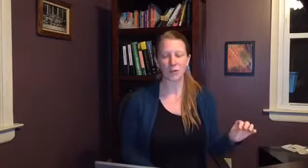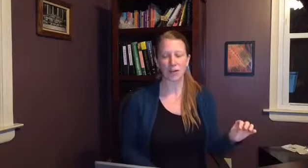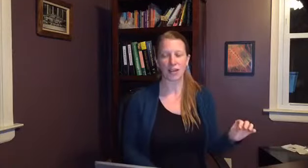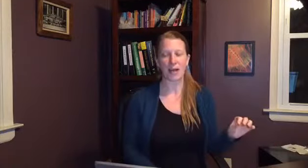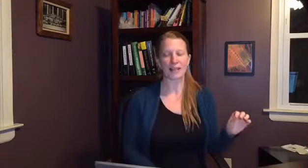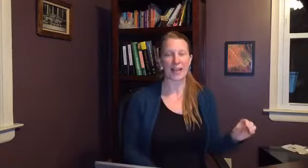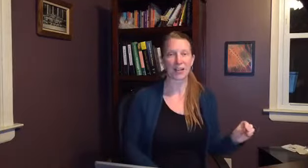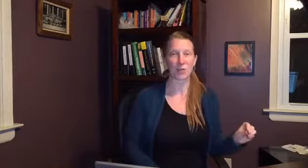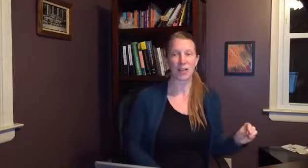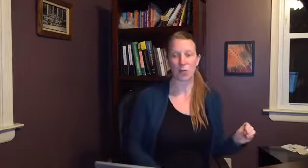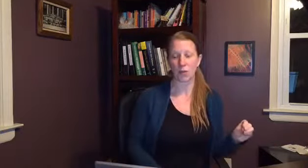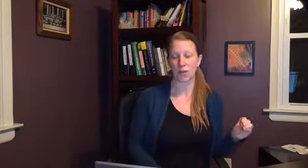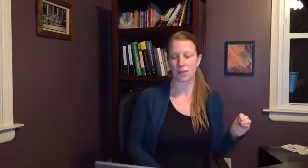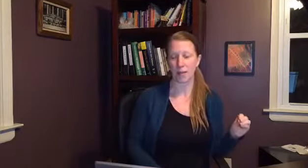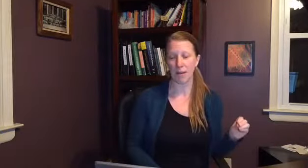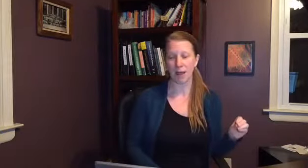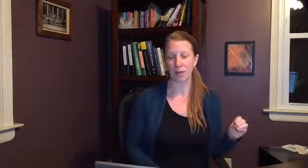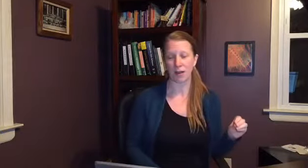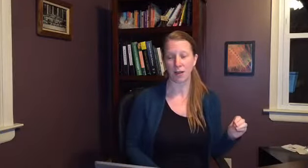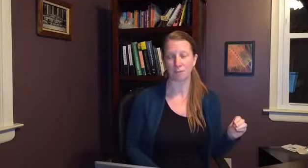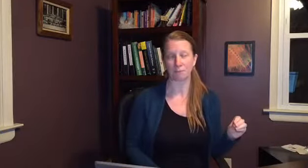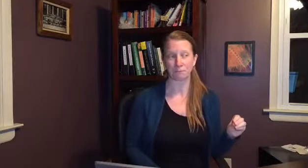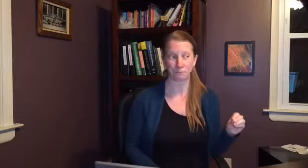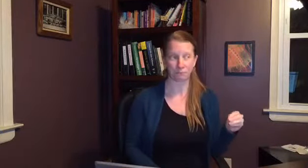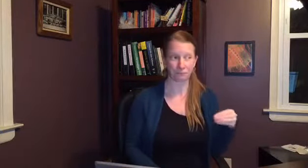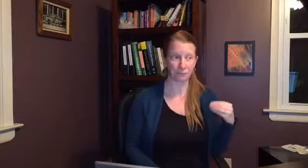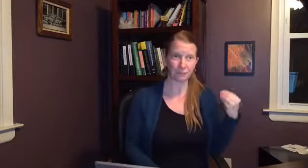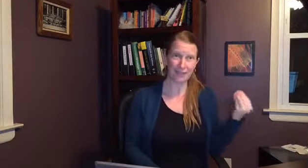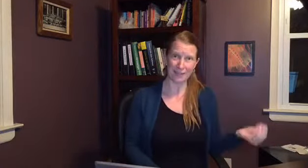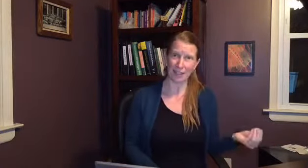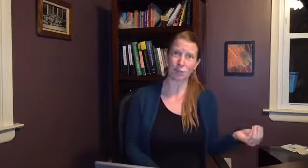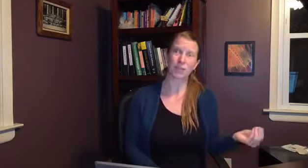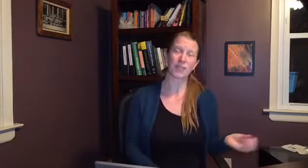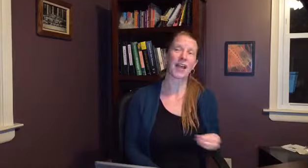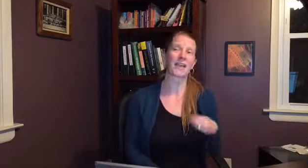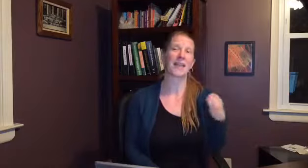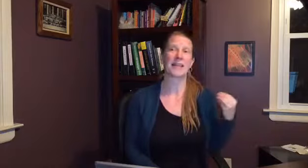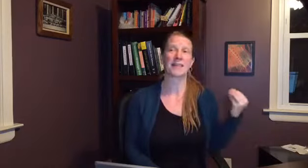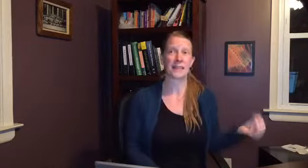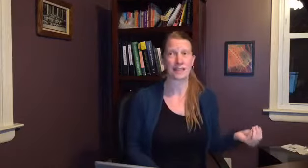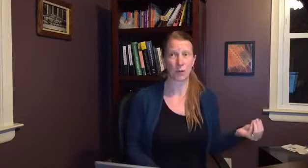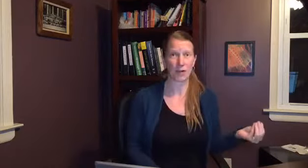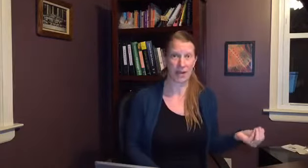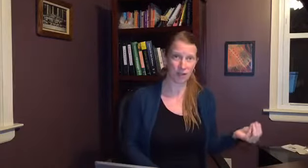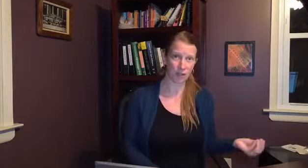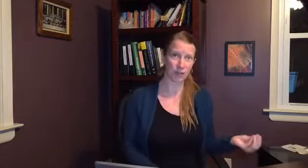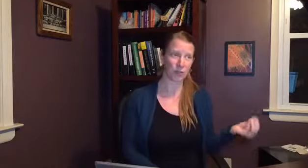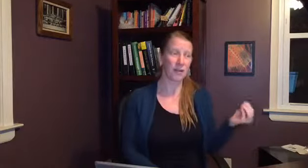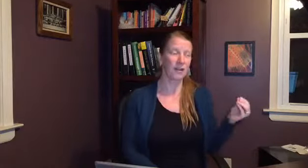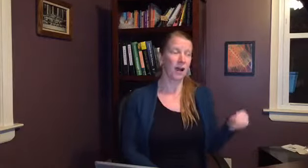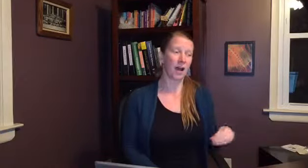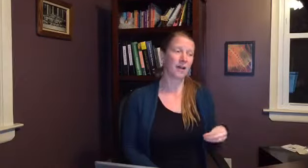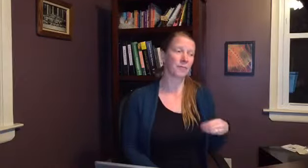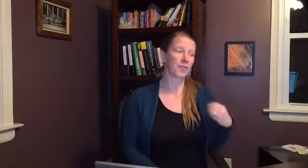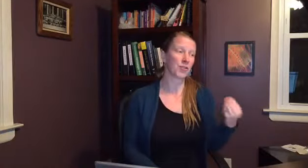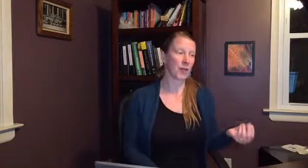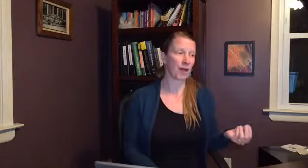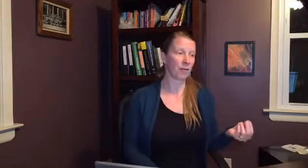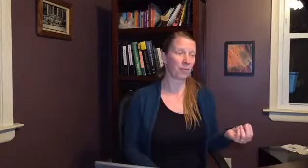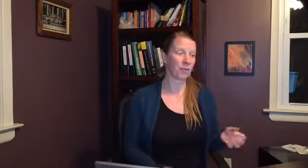talking about last week was about sexual desire and things that we can do to help you